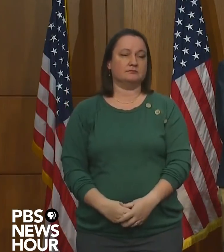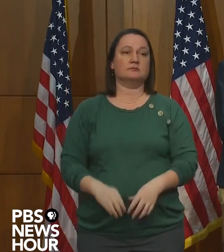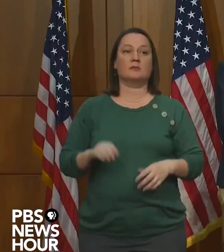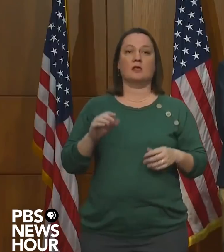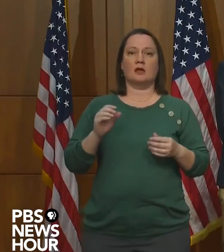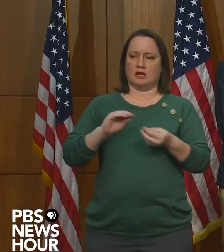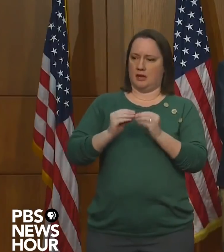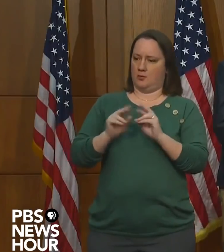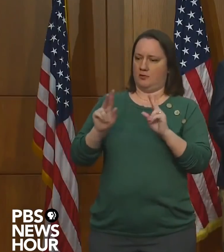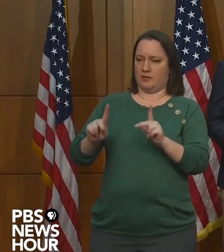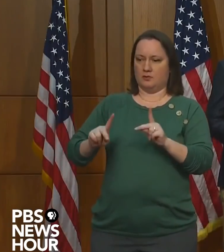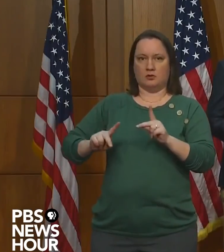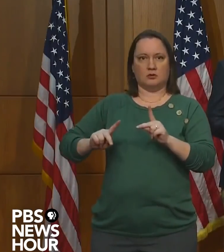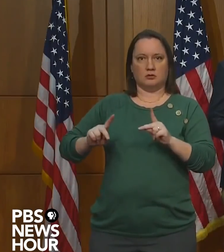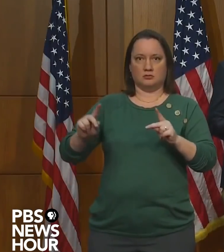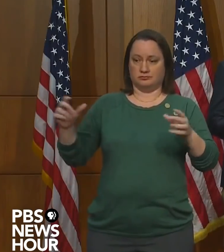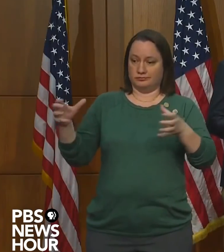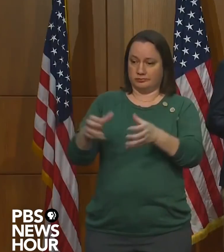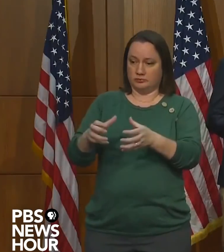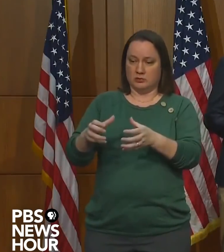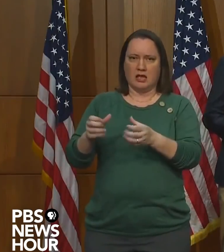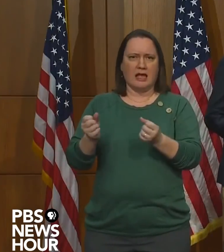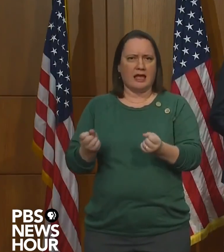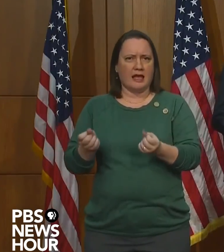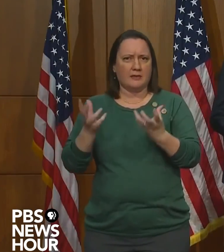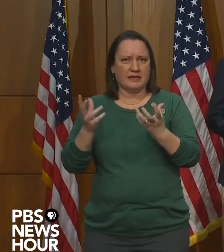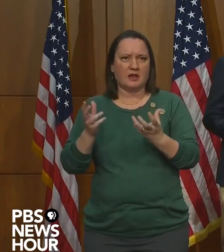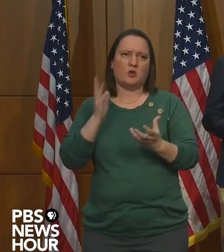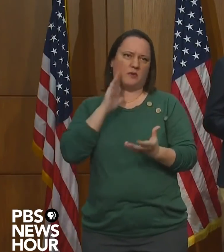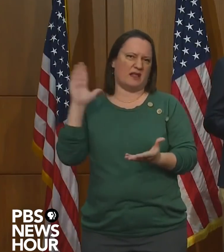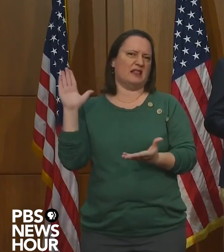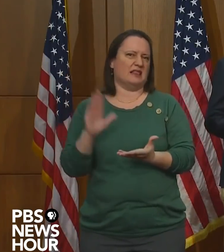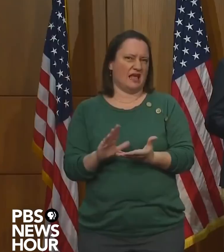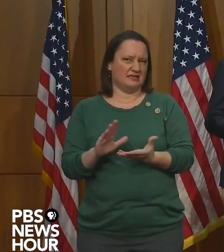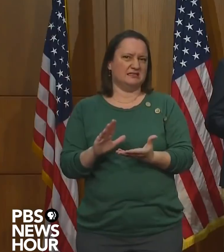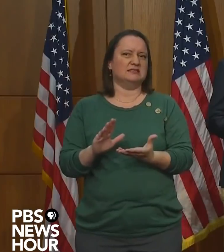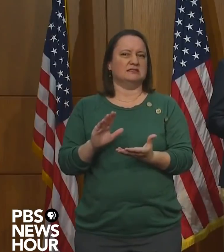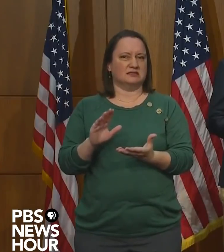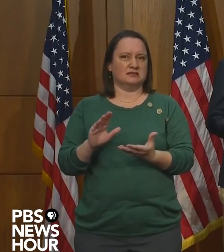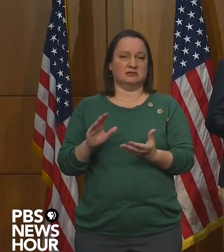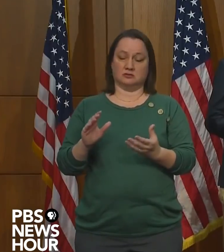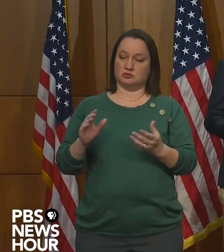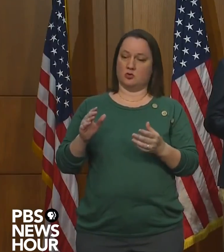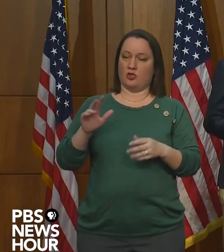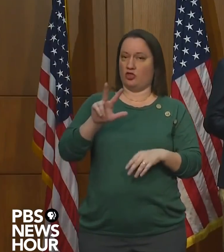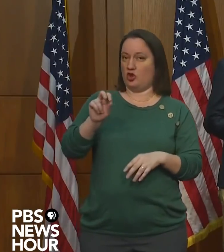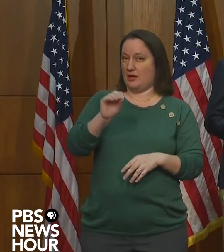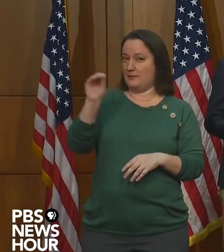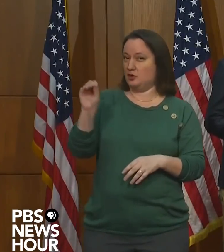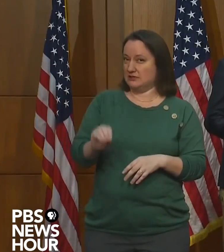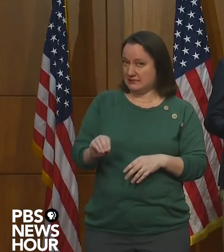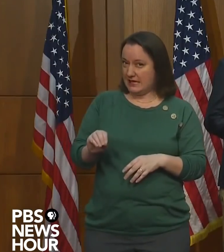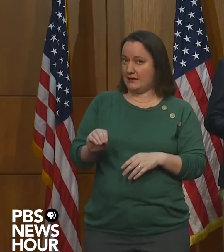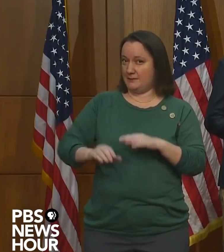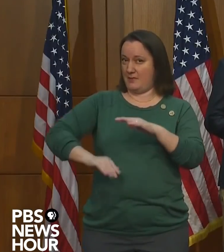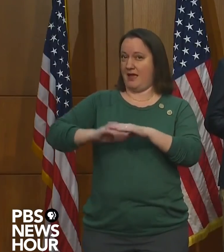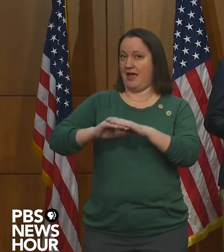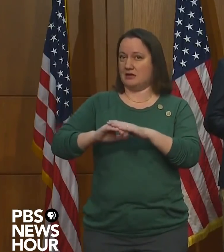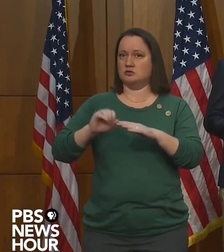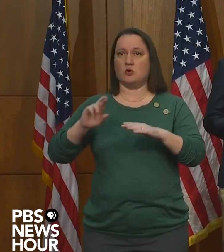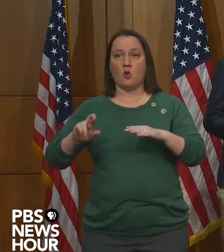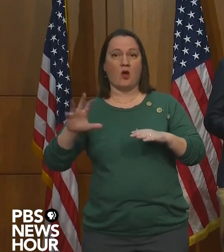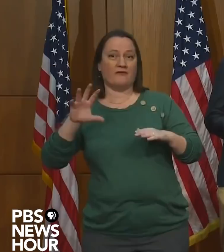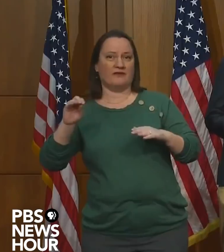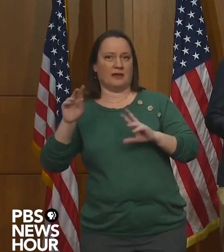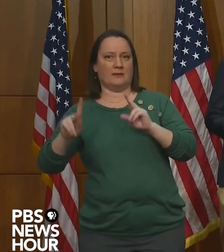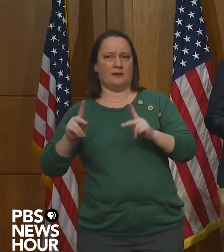on our fields, indoor and outdoor. Indoor is going to be less capacity. It's 30% for an indoor field or 50 people, whichever is the